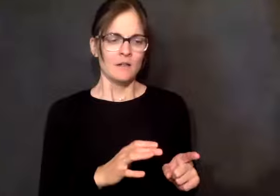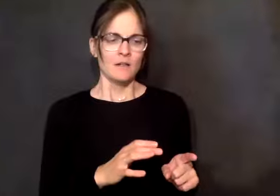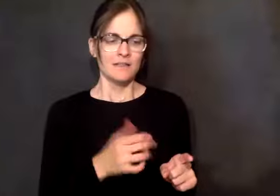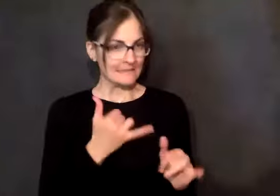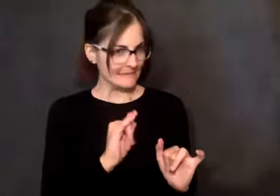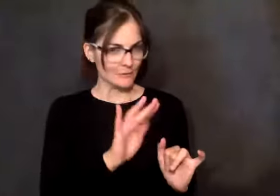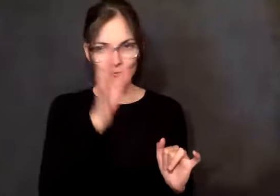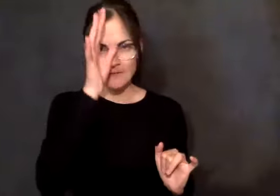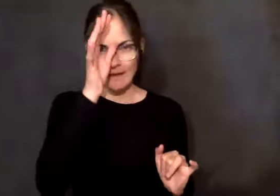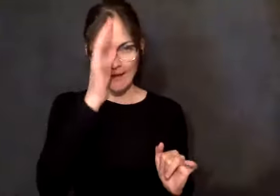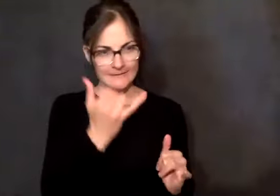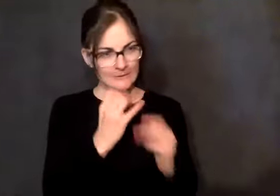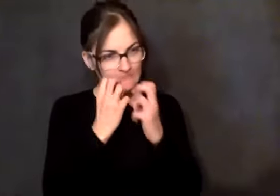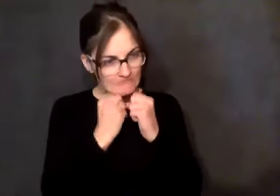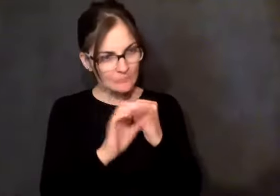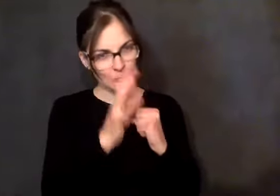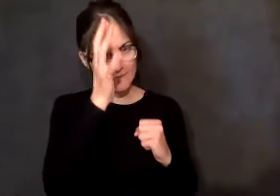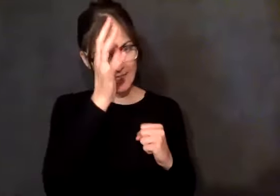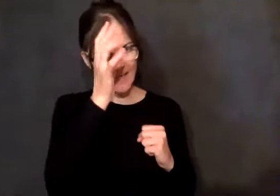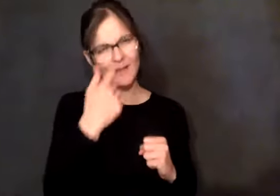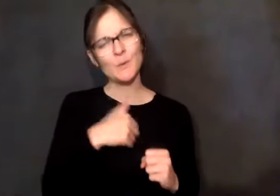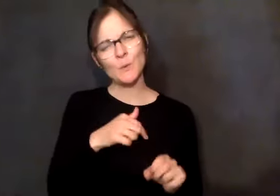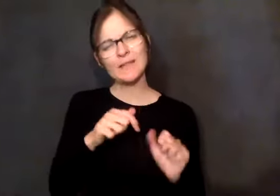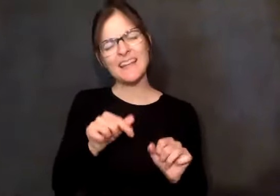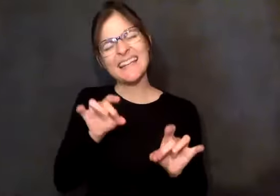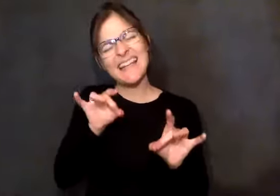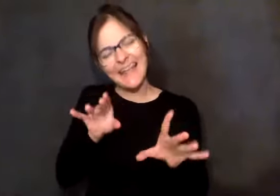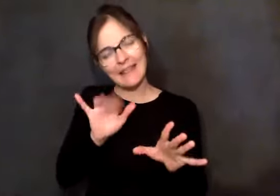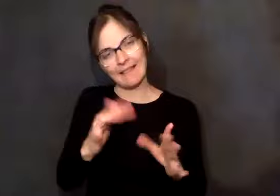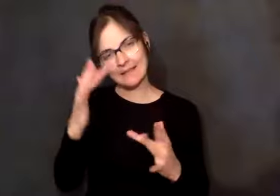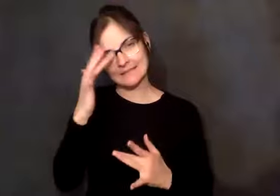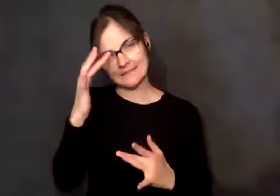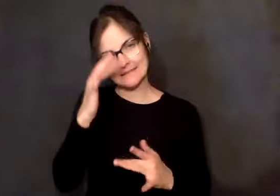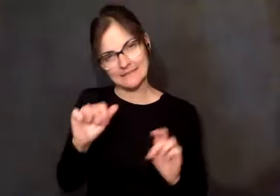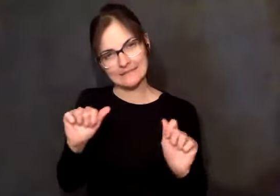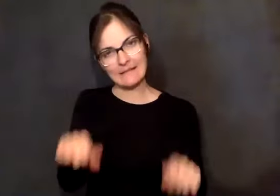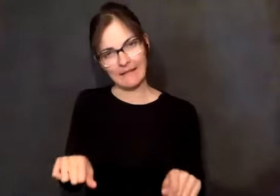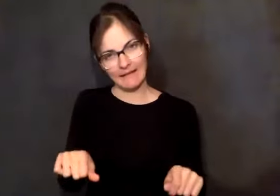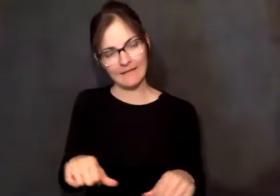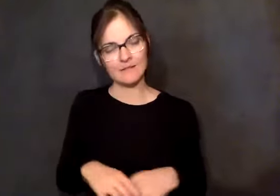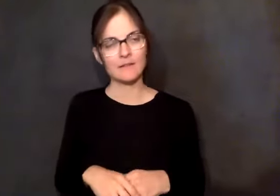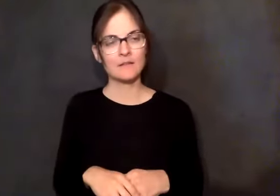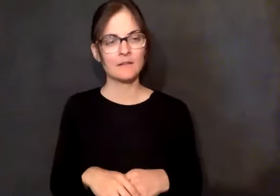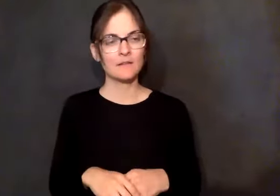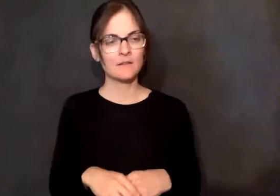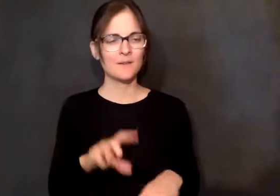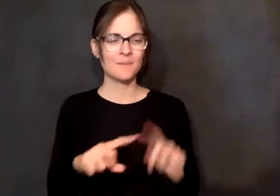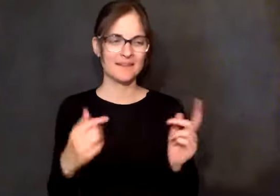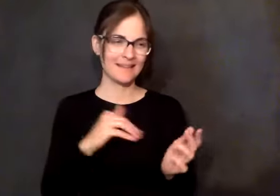don't hate the person who has it. You know, we don't ask to have it. But the thing about it is, when you learn and accept